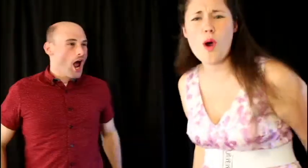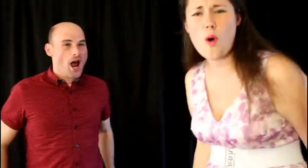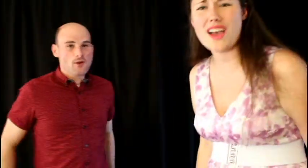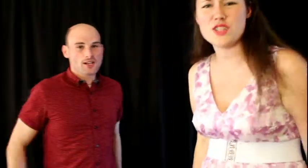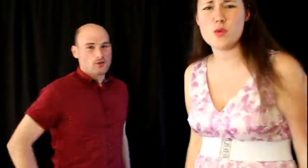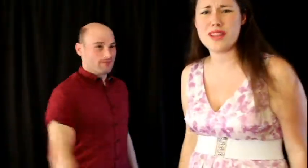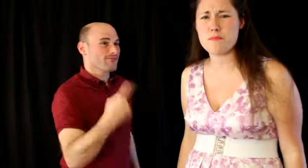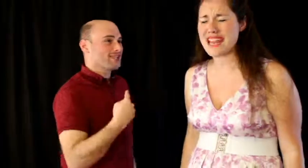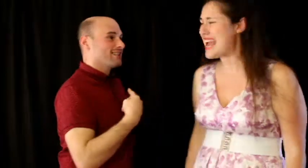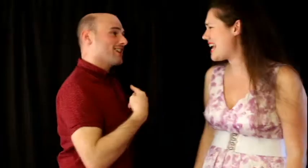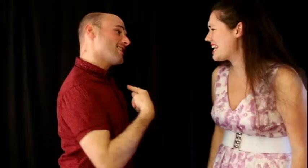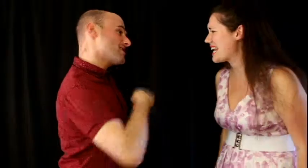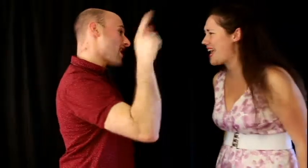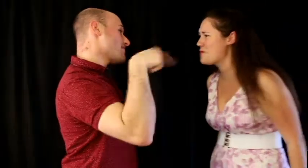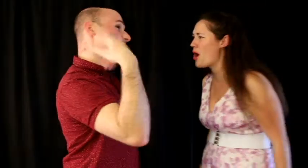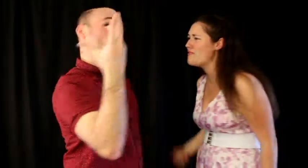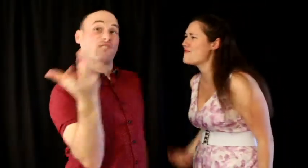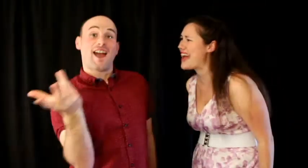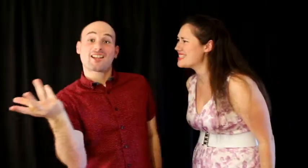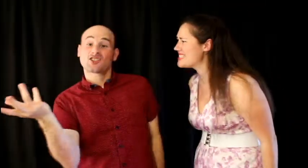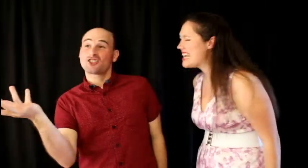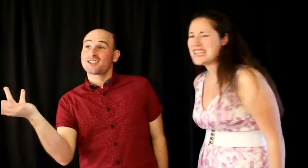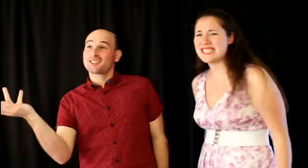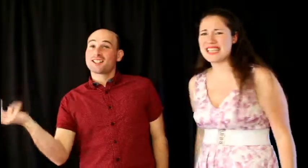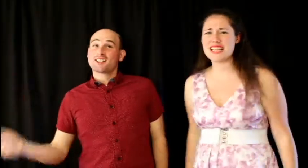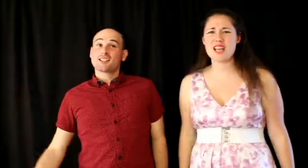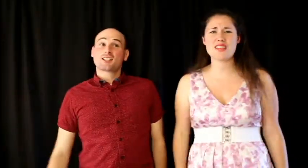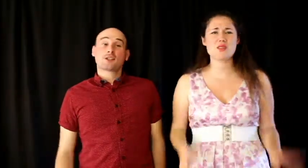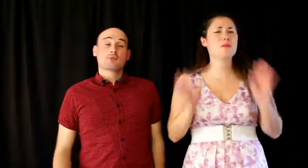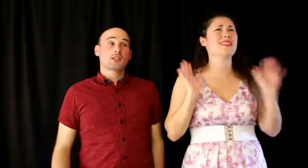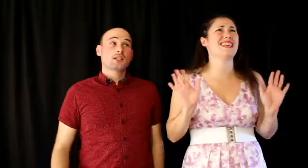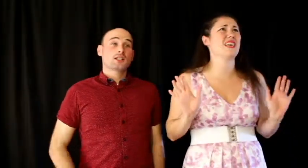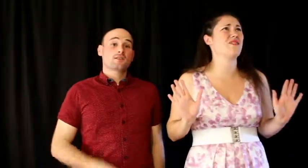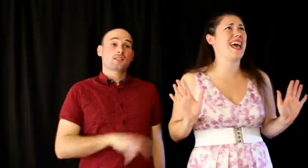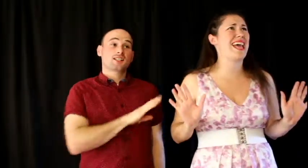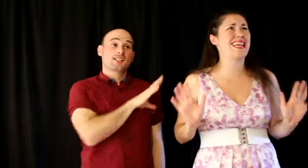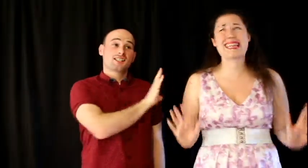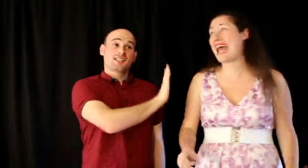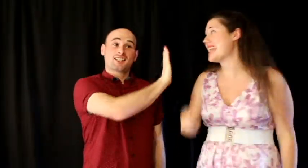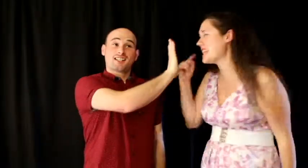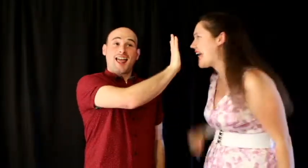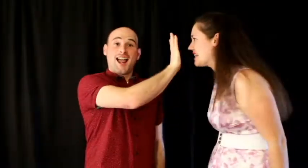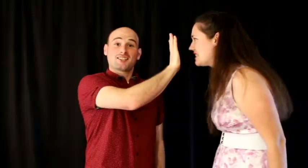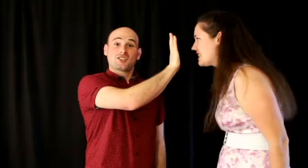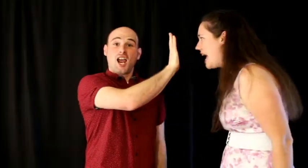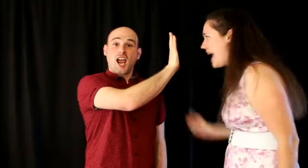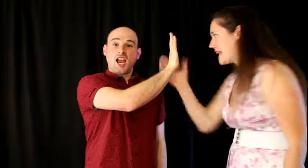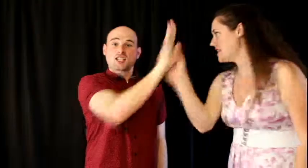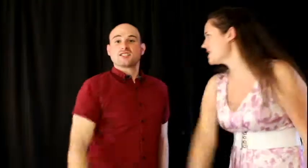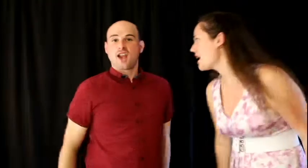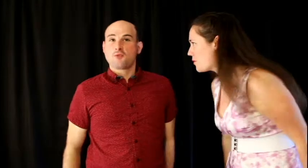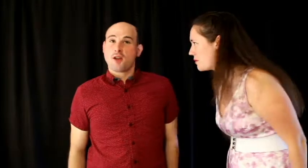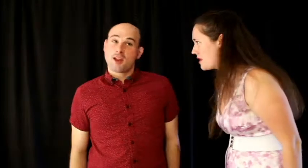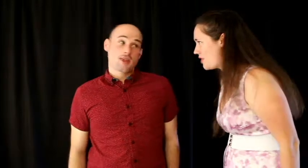I do admit it came on fast. Still I do believe that it can last. And I will be